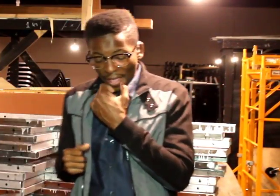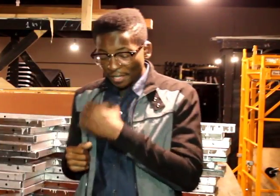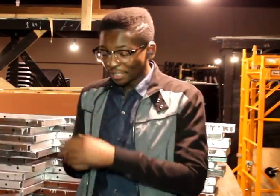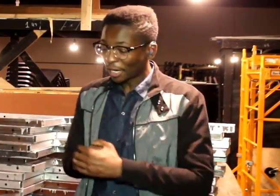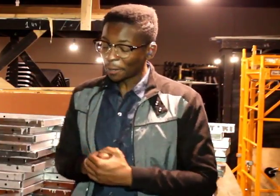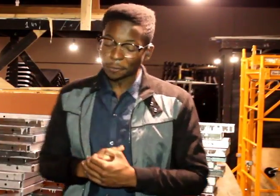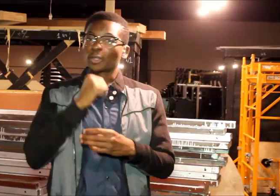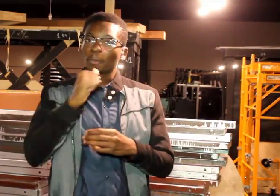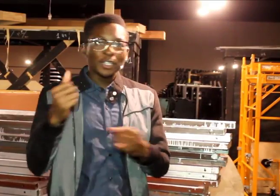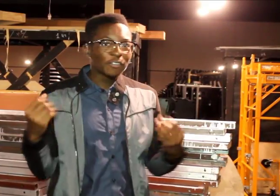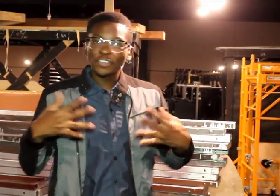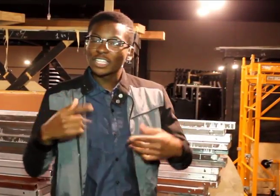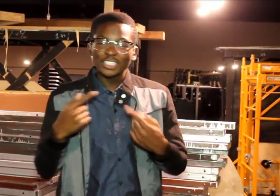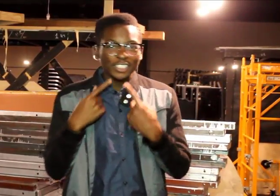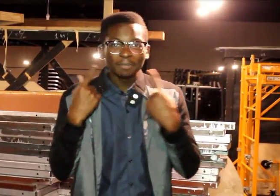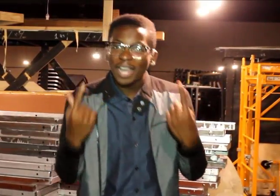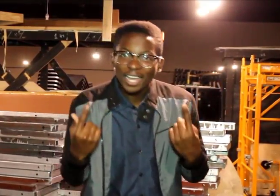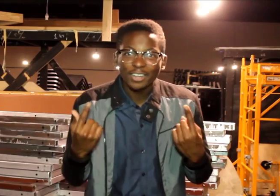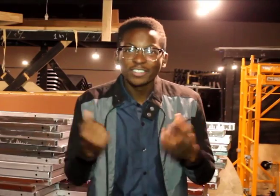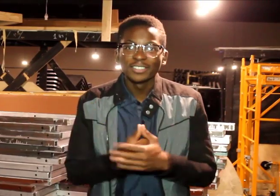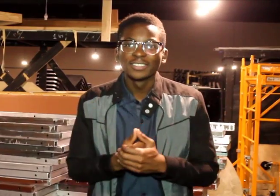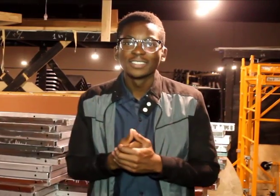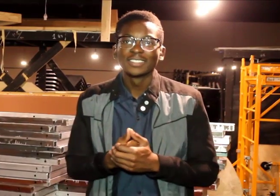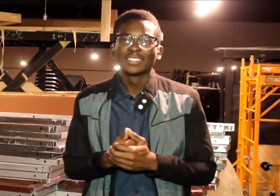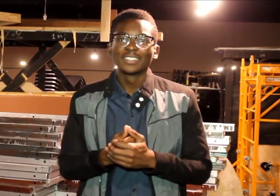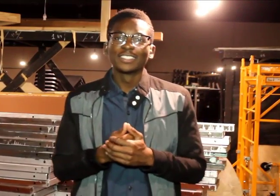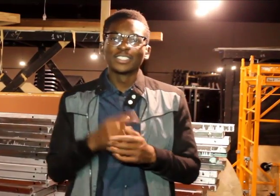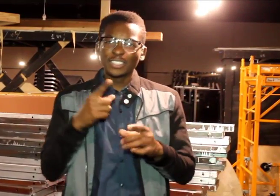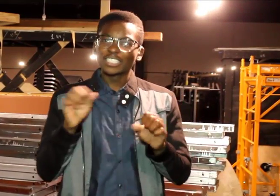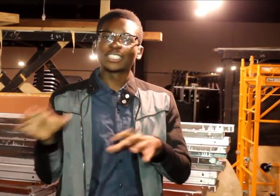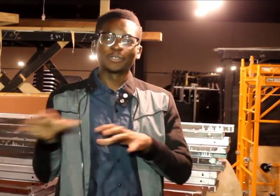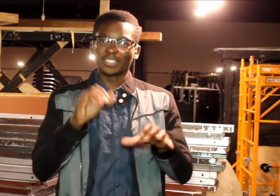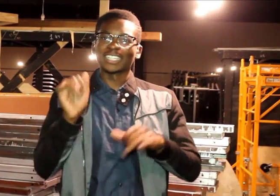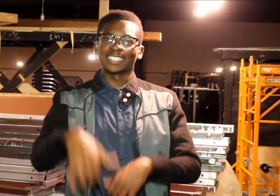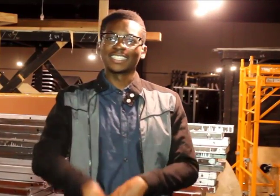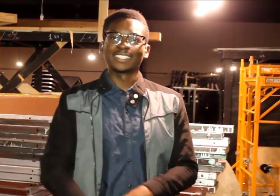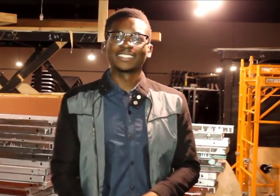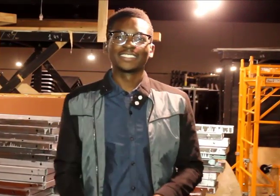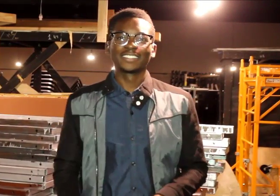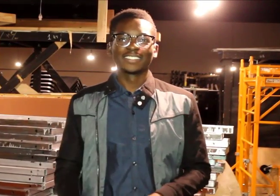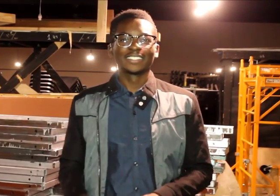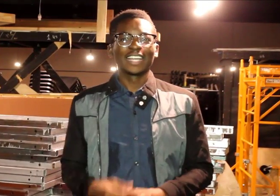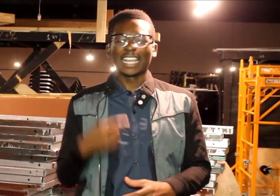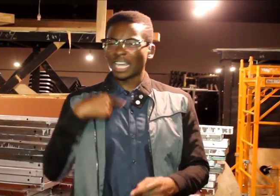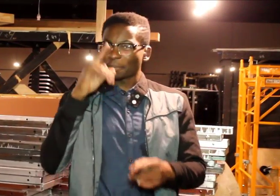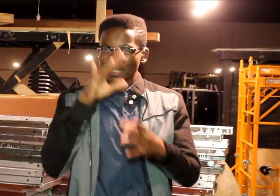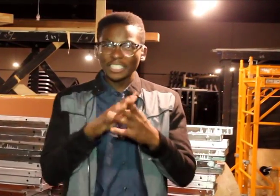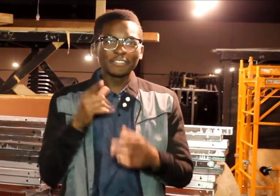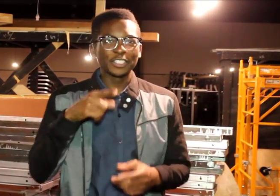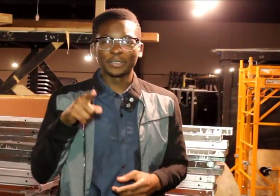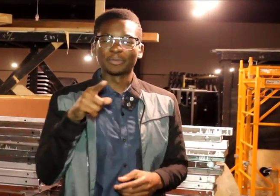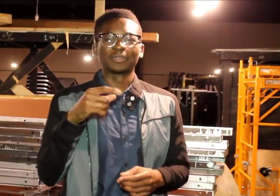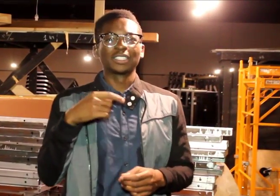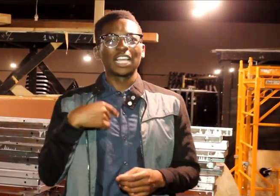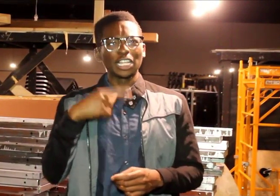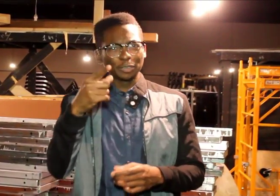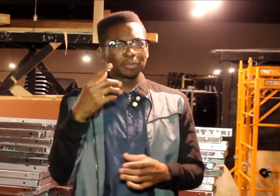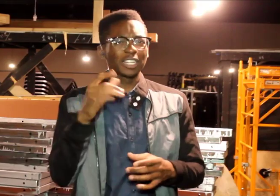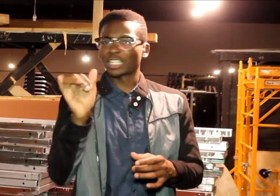So, don't be afraid to smile. You can do this. And I believe in you. And you, like,